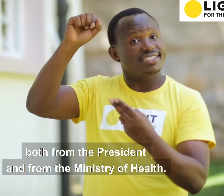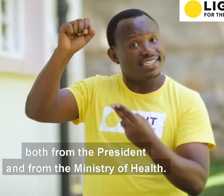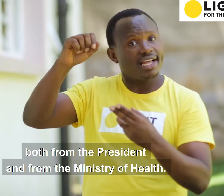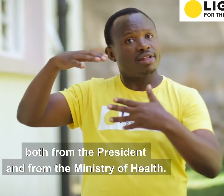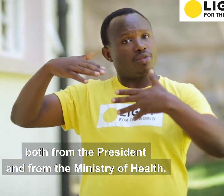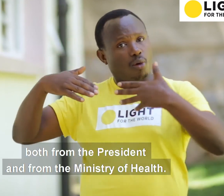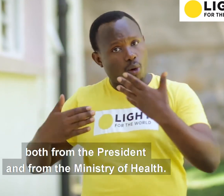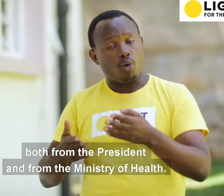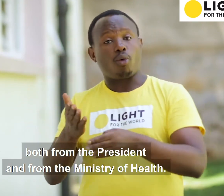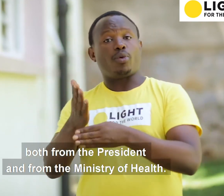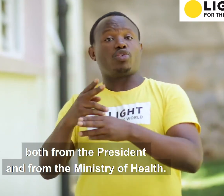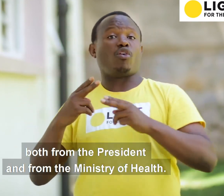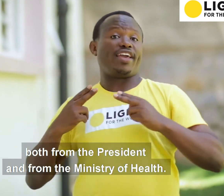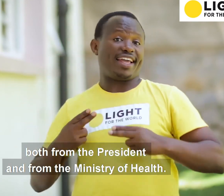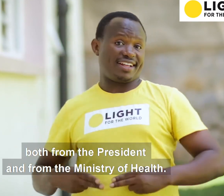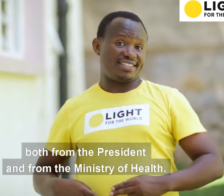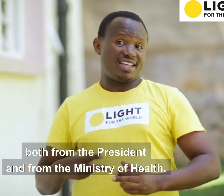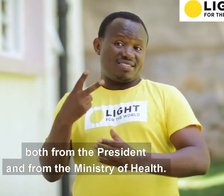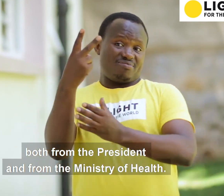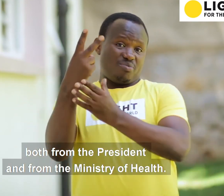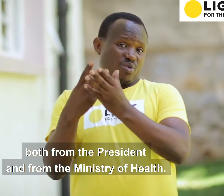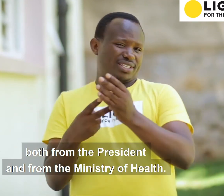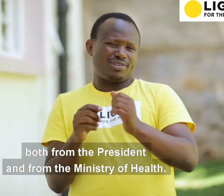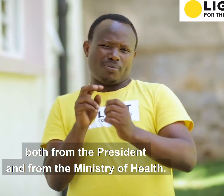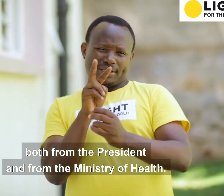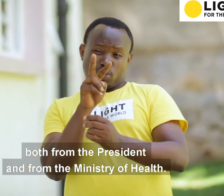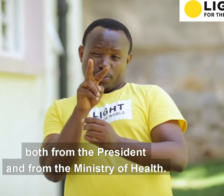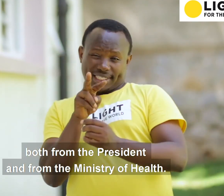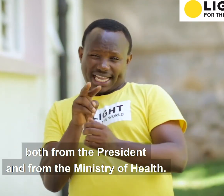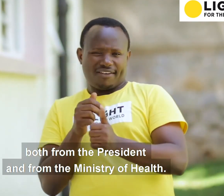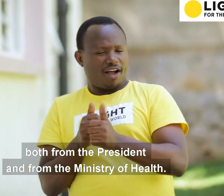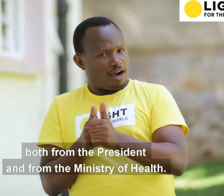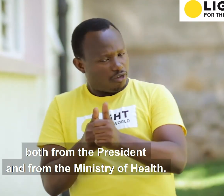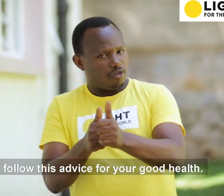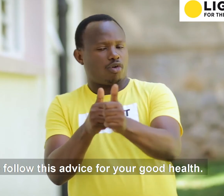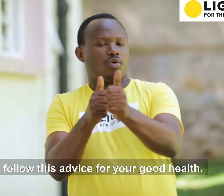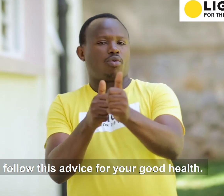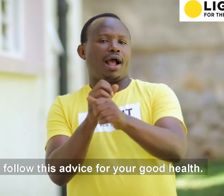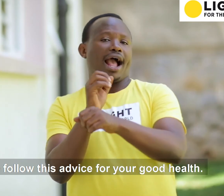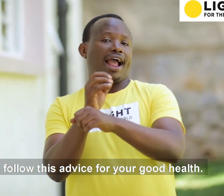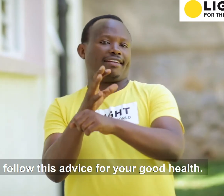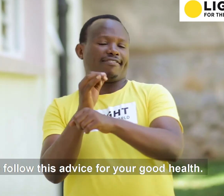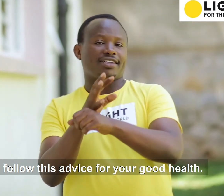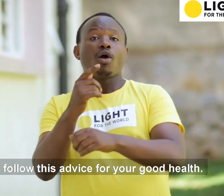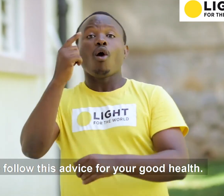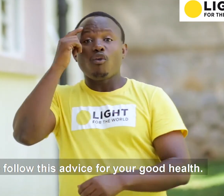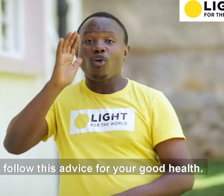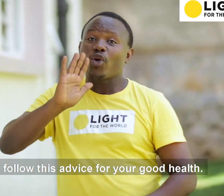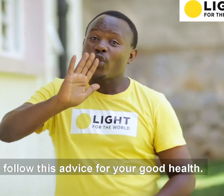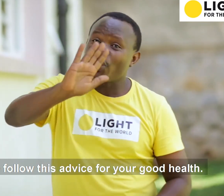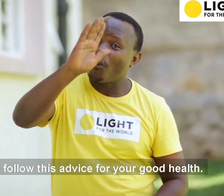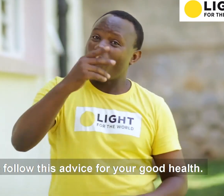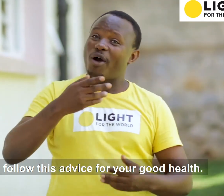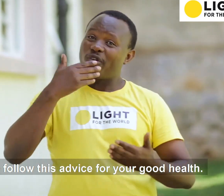Both from the President and the Ministry of Health. 15. follow this advice for your good health. 15.